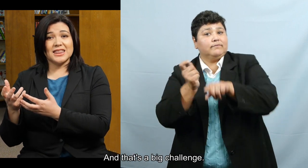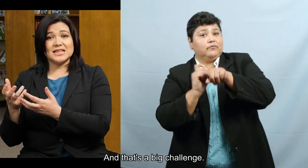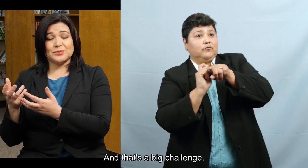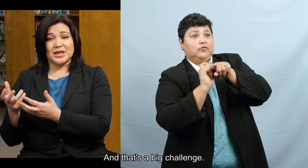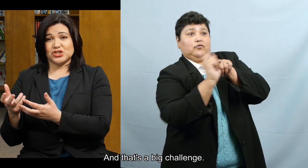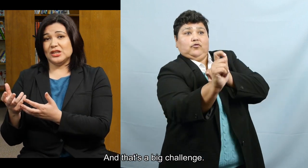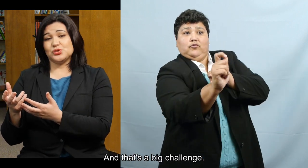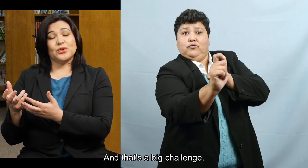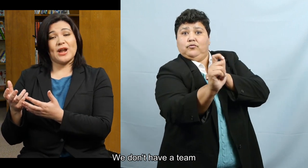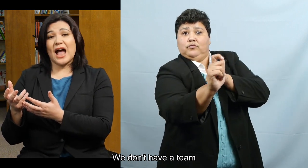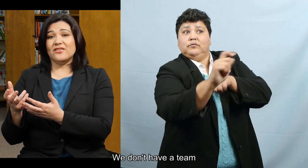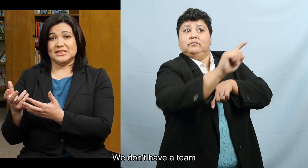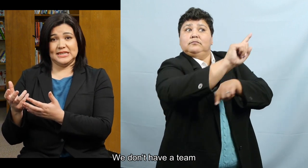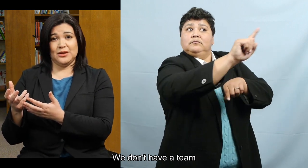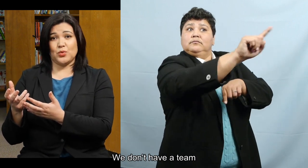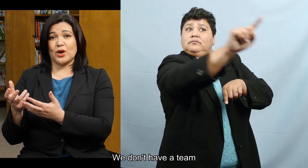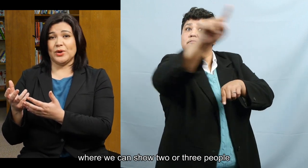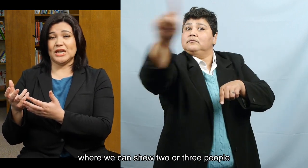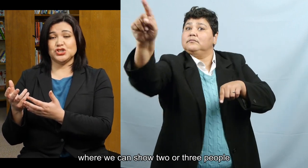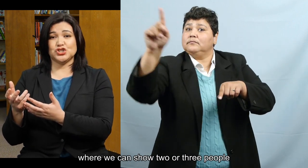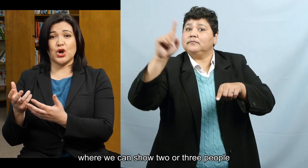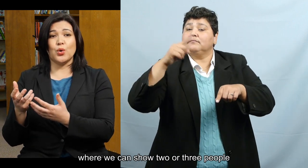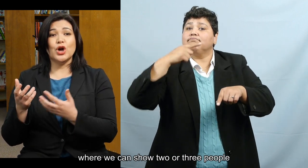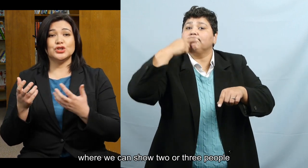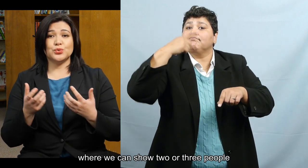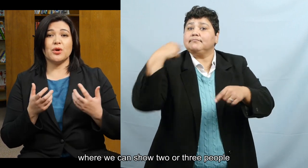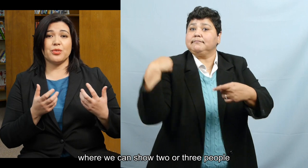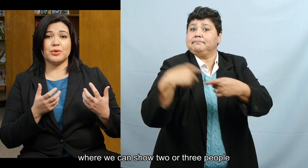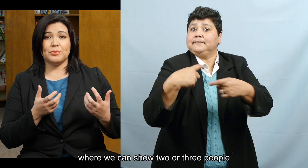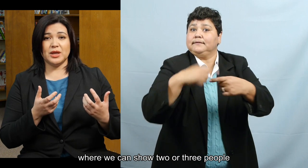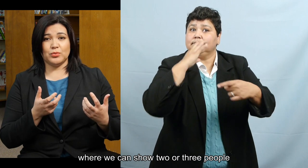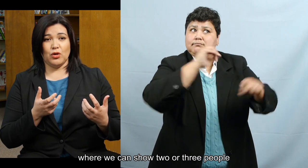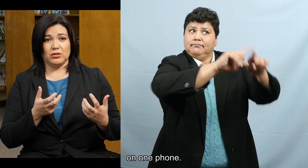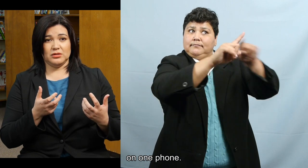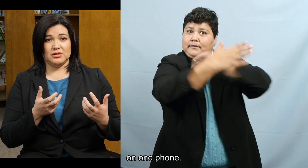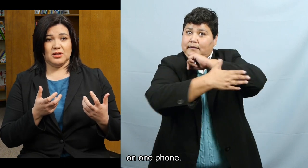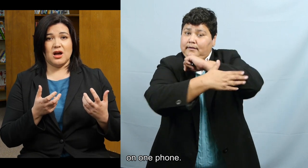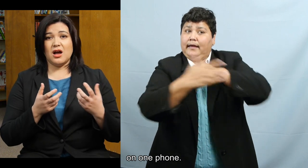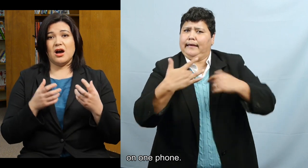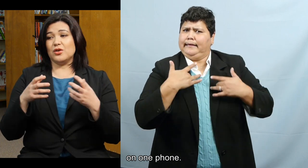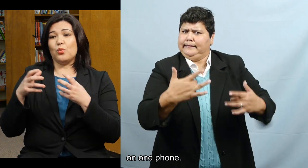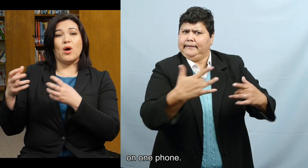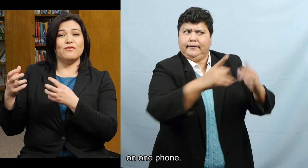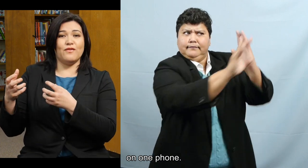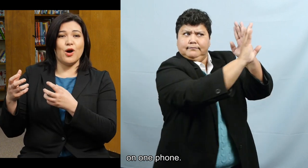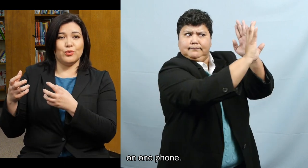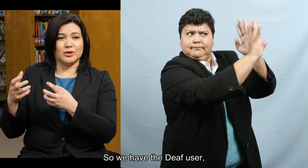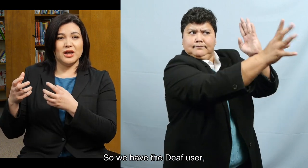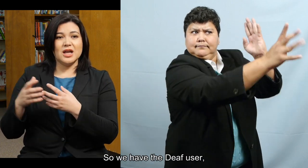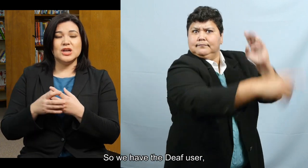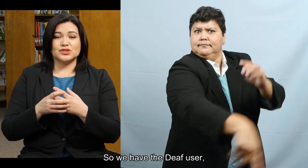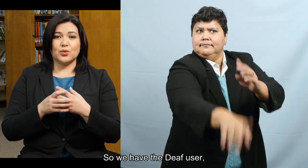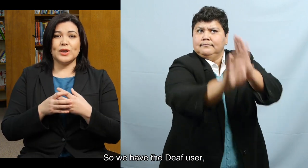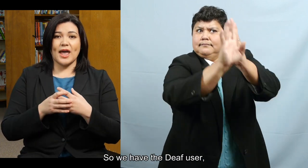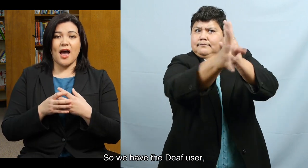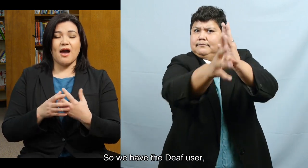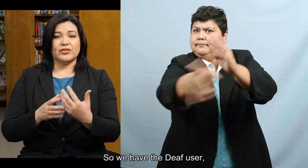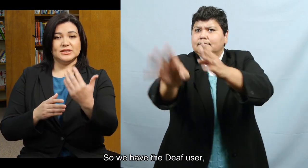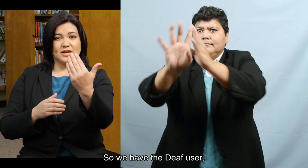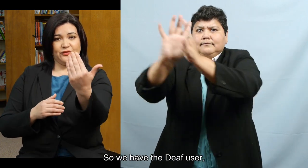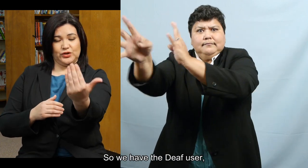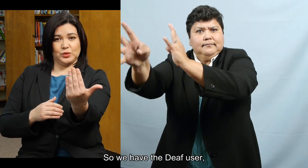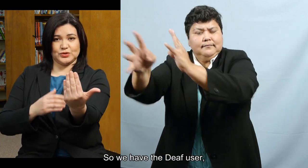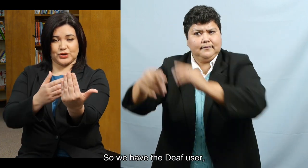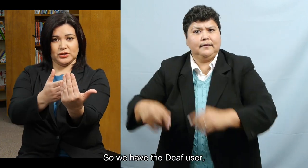and that's a big challenge. We don't have a team where we can show two or three people. On one phone. So we